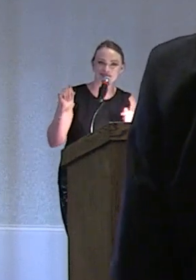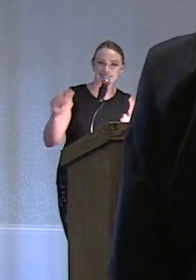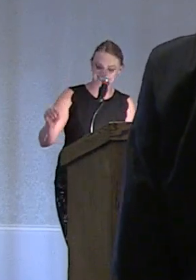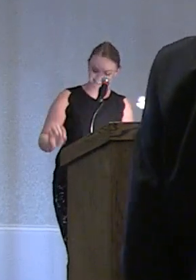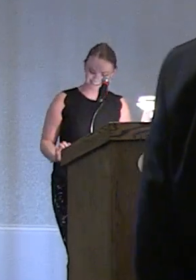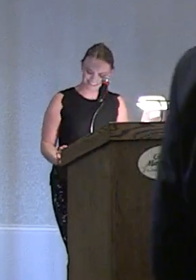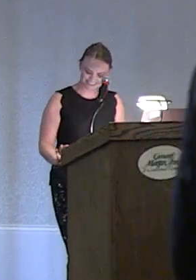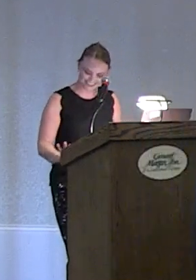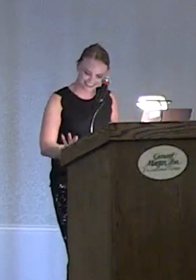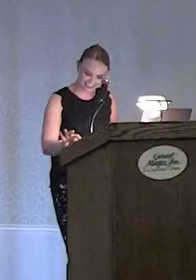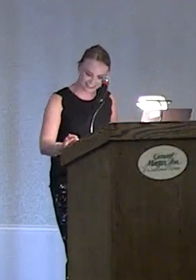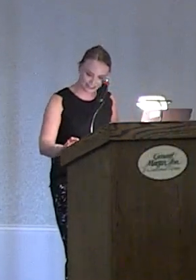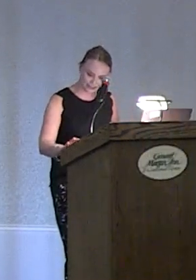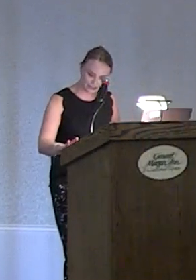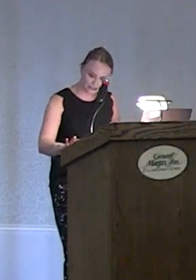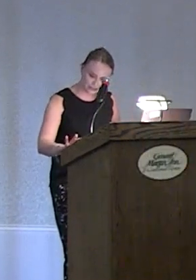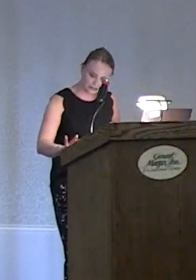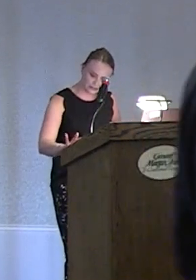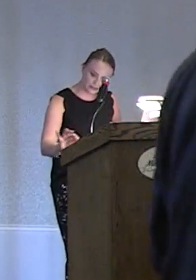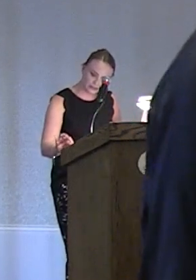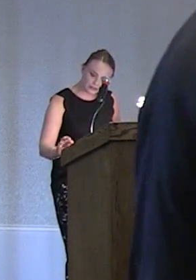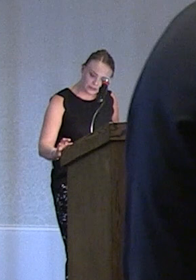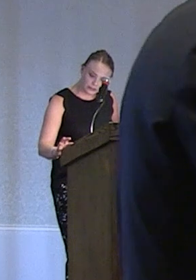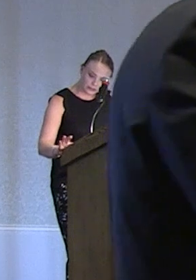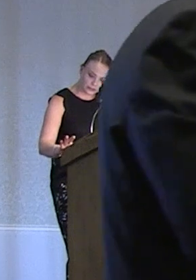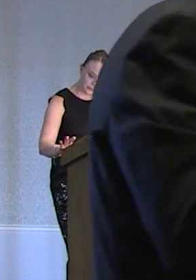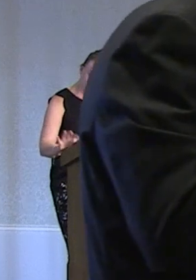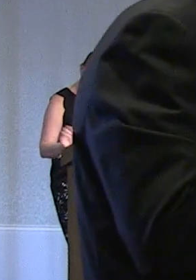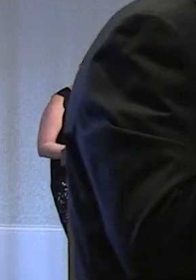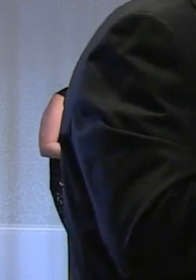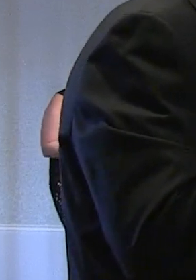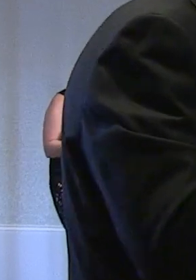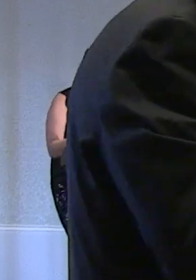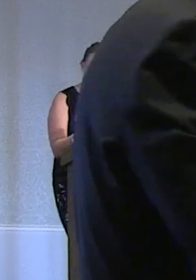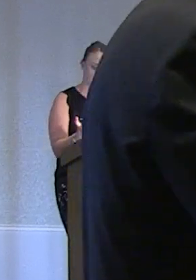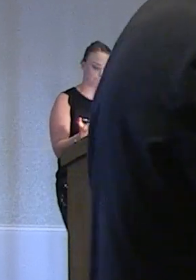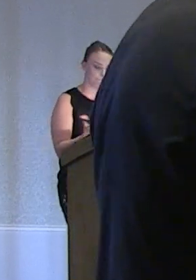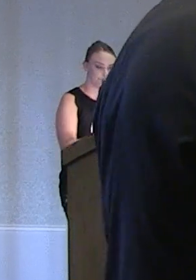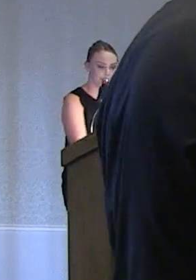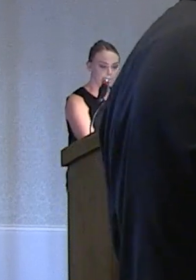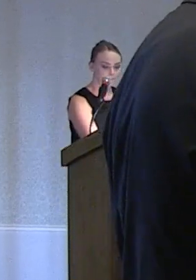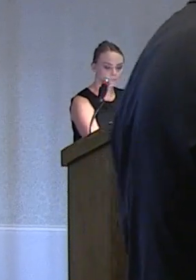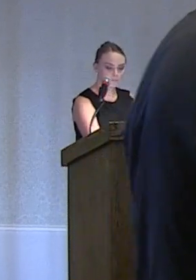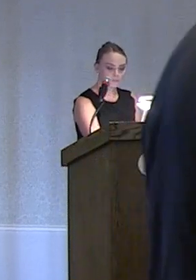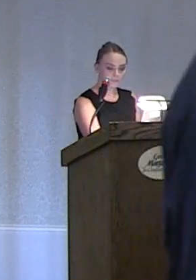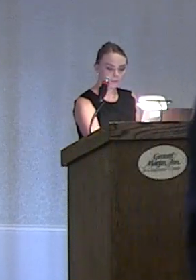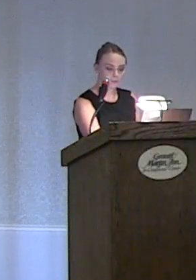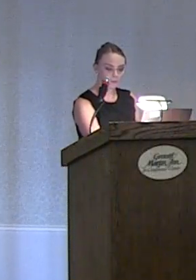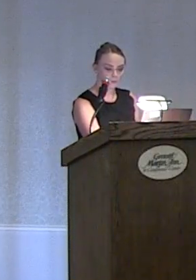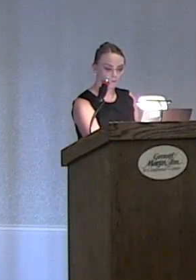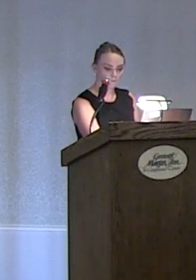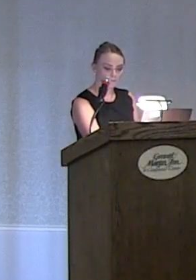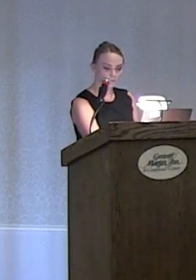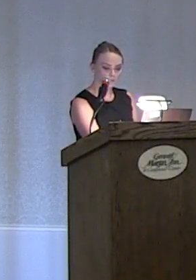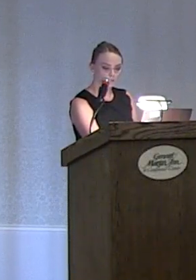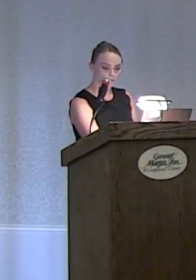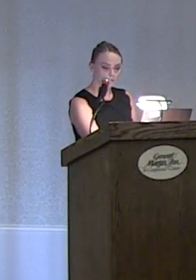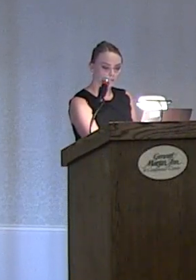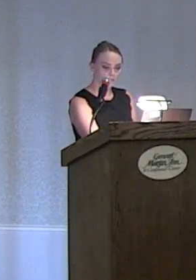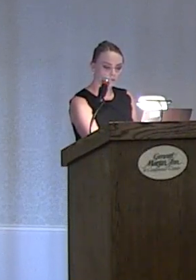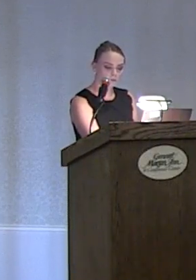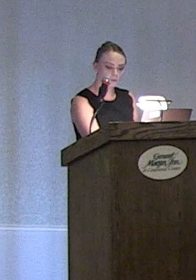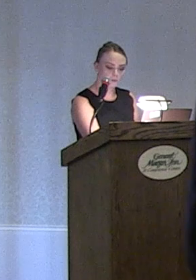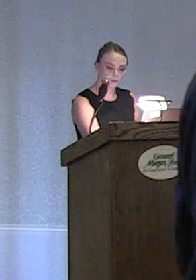starnes please go ahead thank you steve starnes director of greenville city schools and back when in 2016